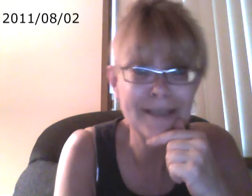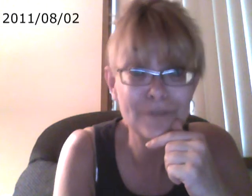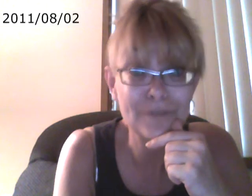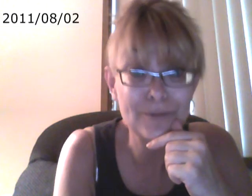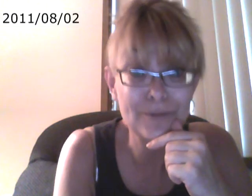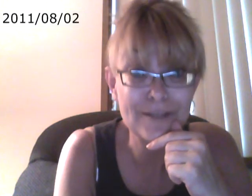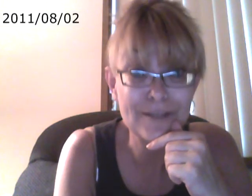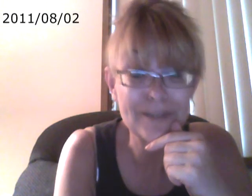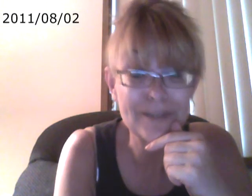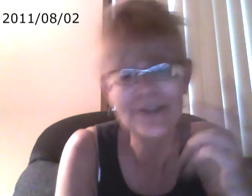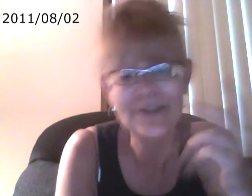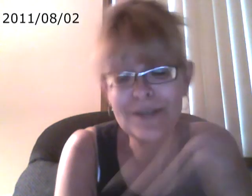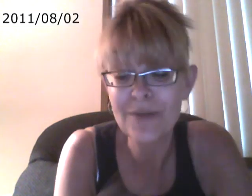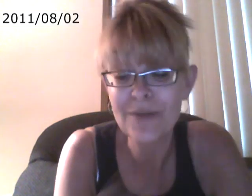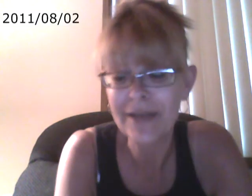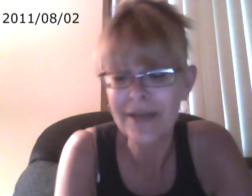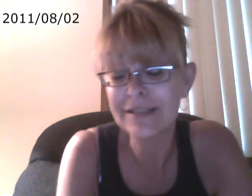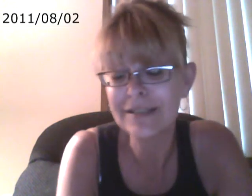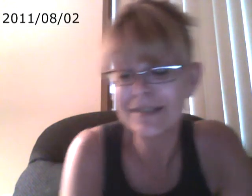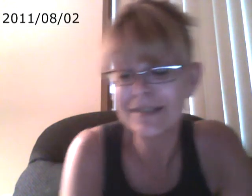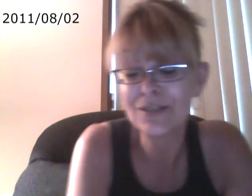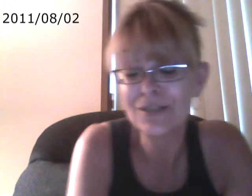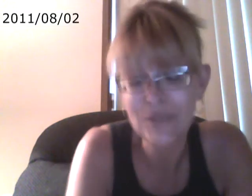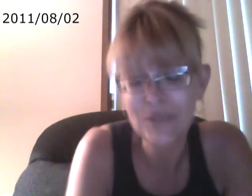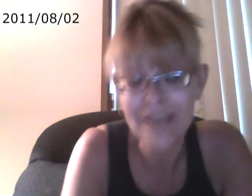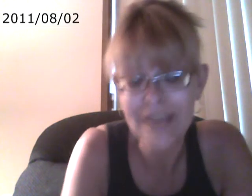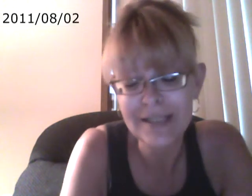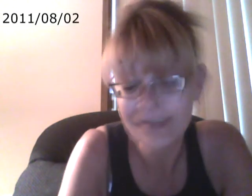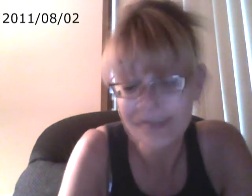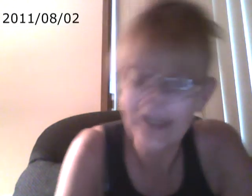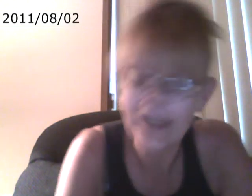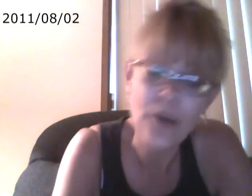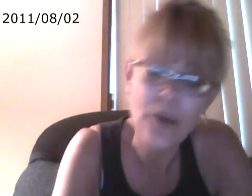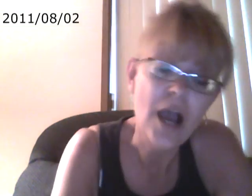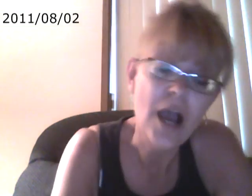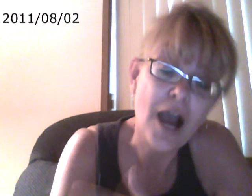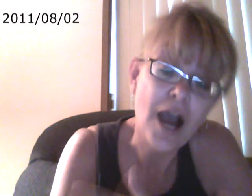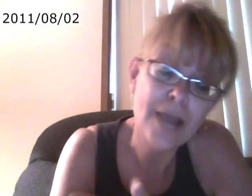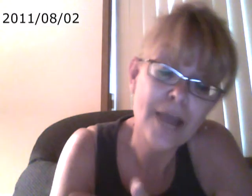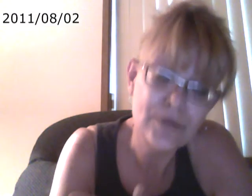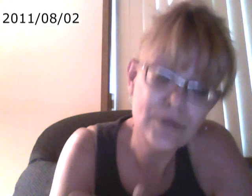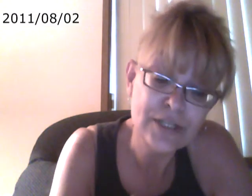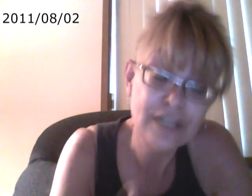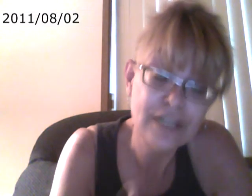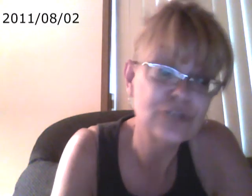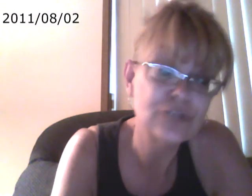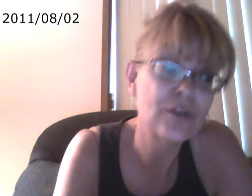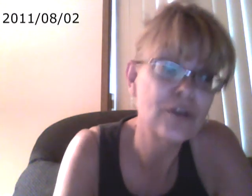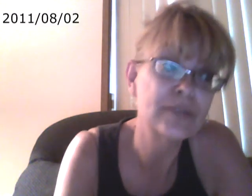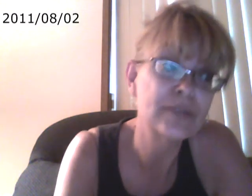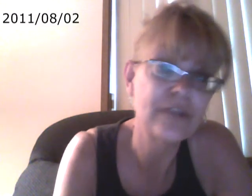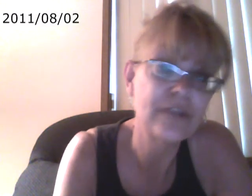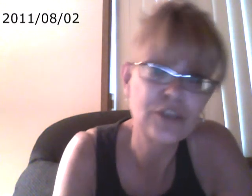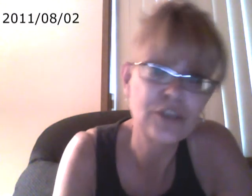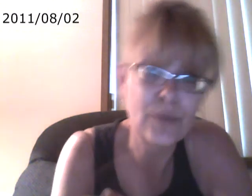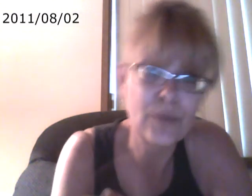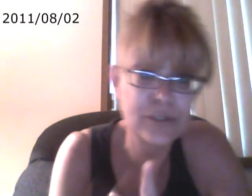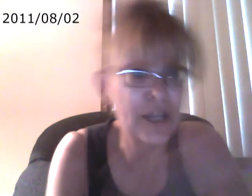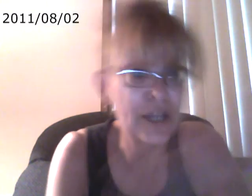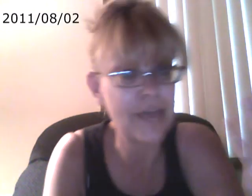global transformation. So that's where I'm headed is towards that thing. Now, I personally do not believe one person to have